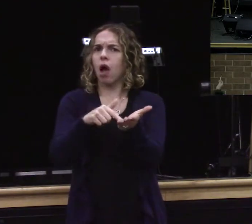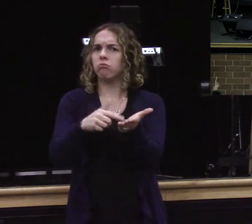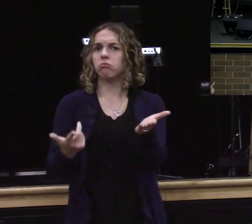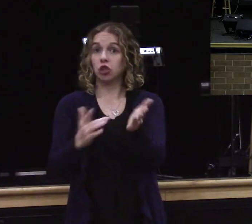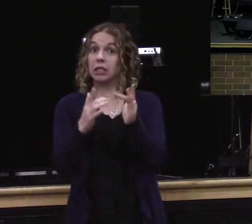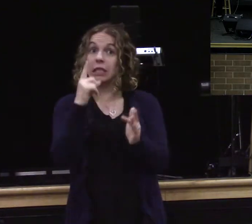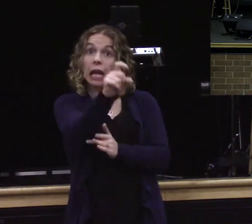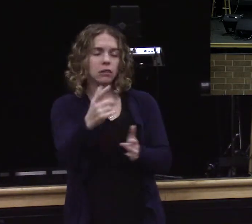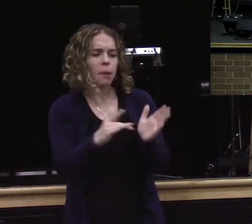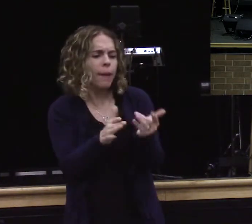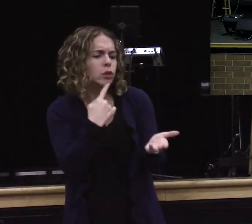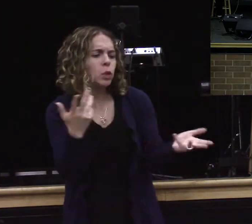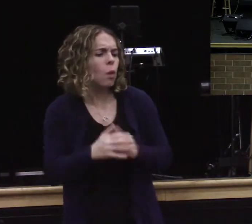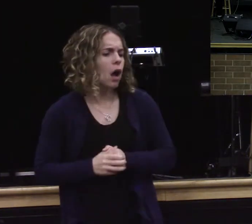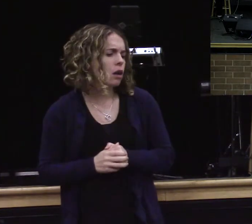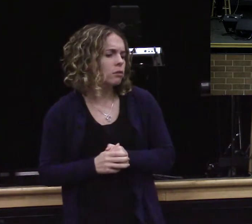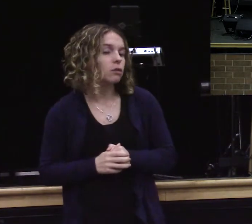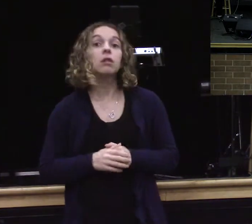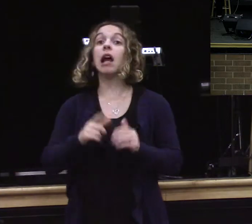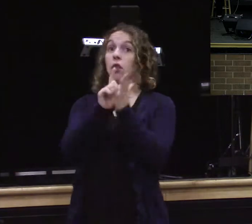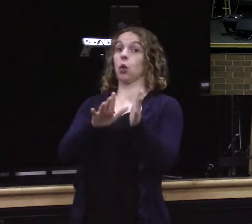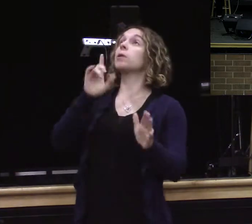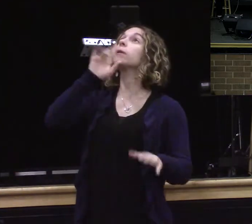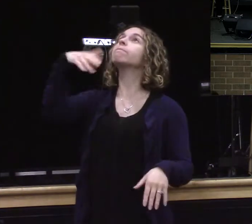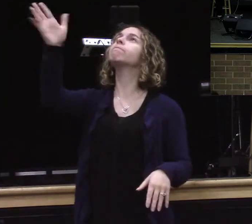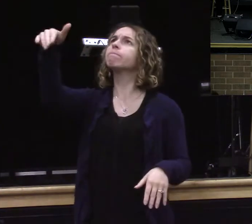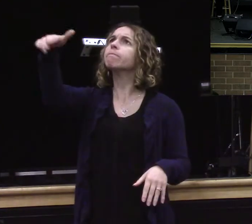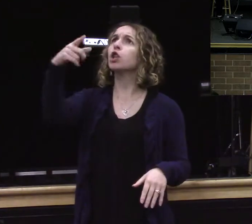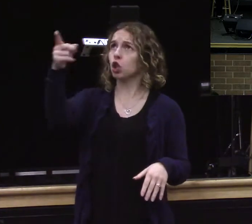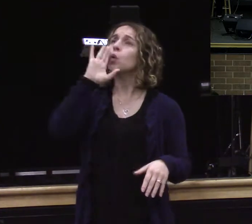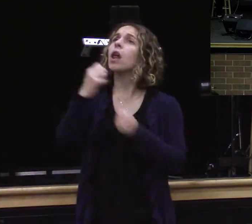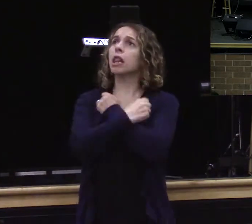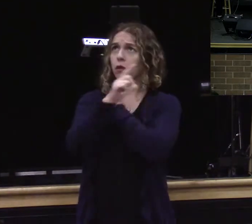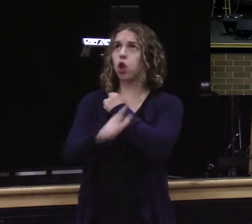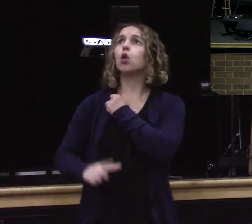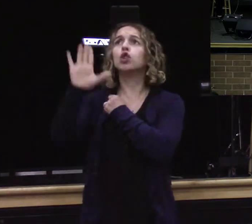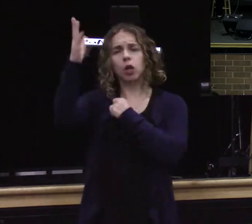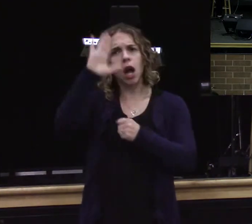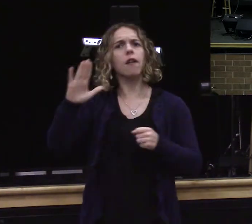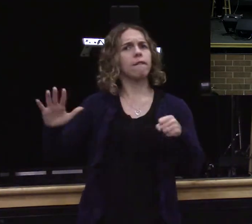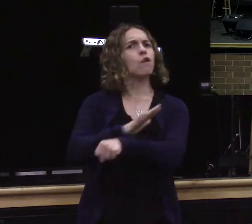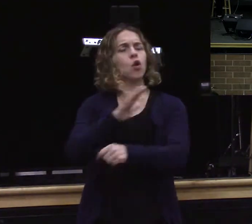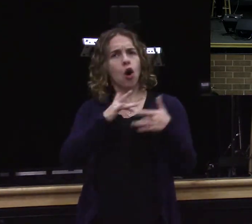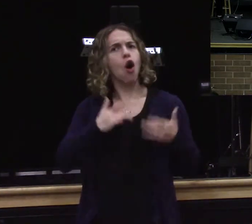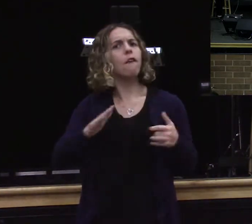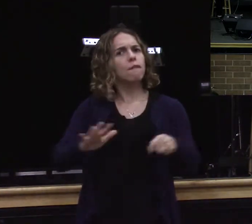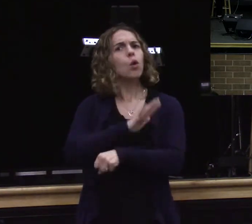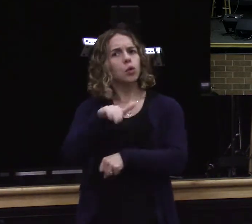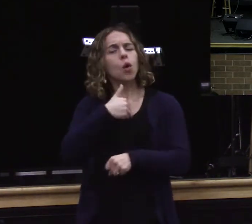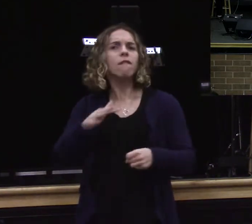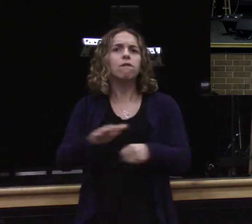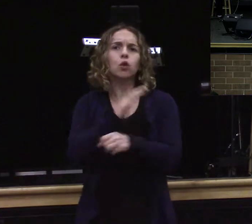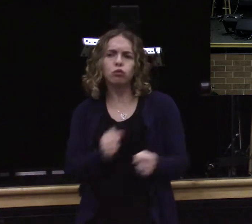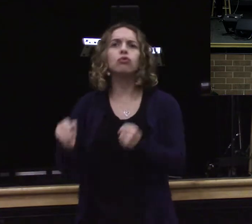the Bible say? And the lawyer answered. You shall love the Lord your God with all your heart. With all your soul. With